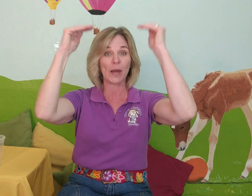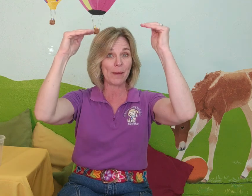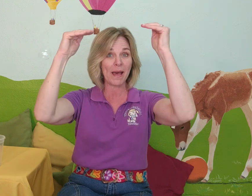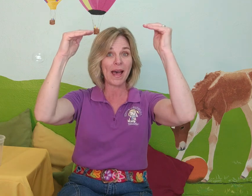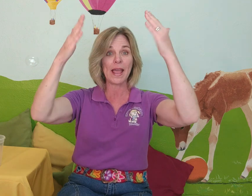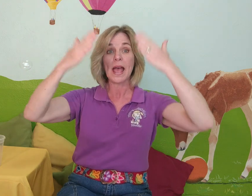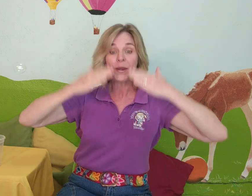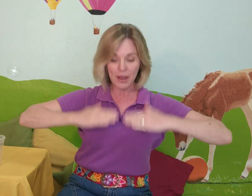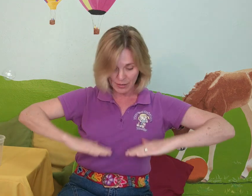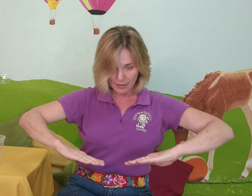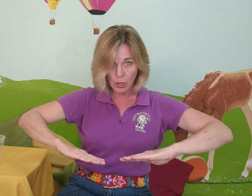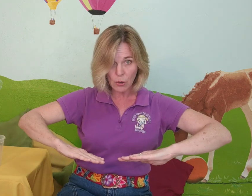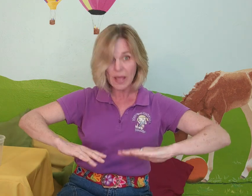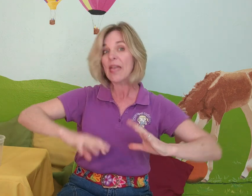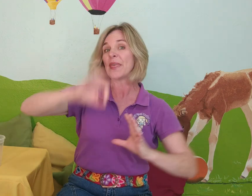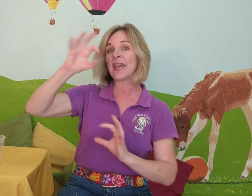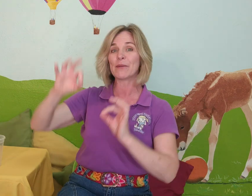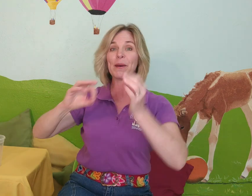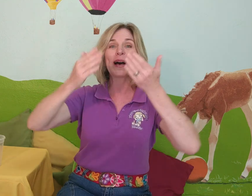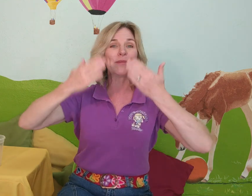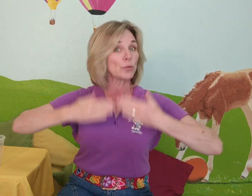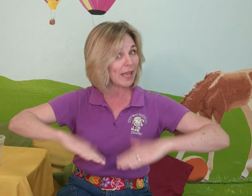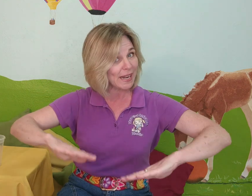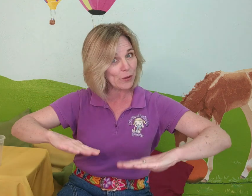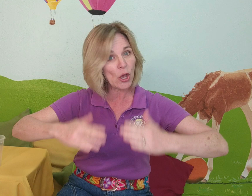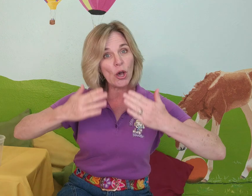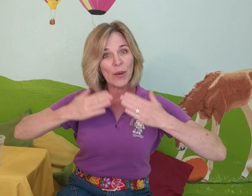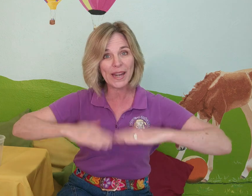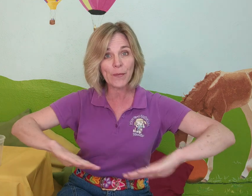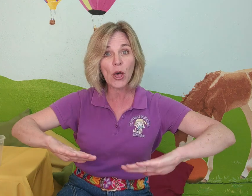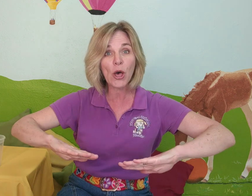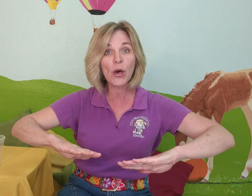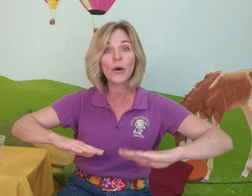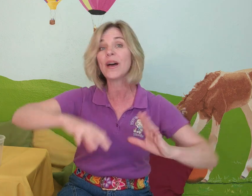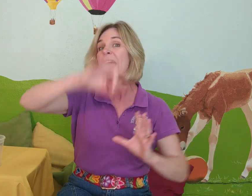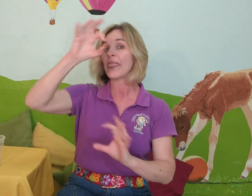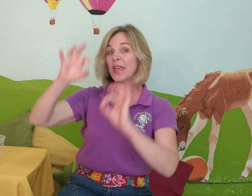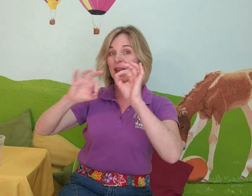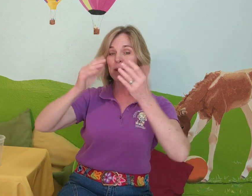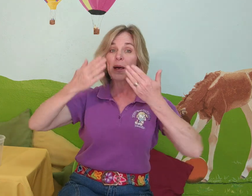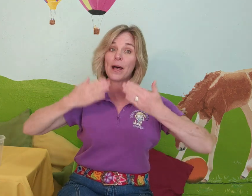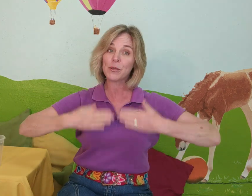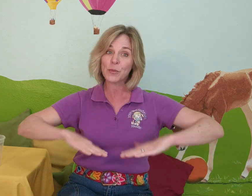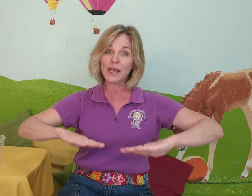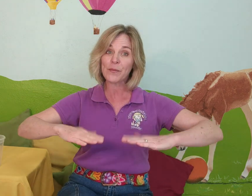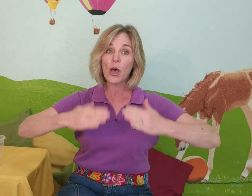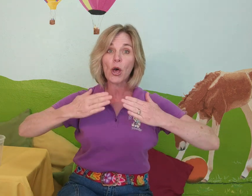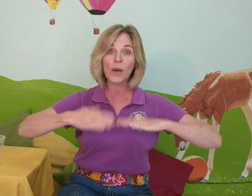way up high. Now way down low. There are bubbles way down low, way down low. There are bubbles way down low, way